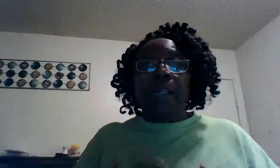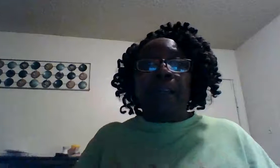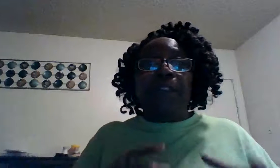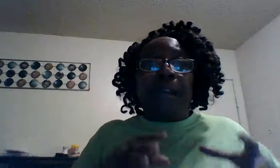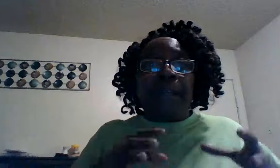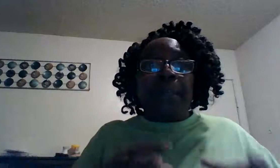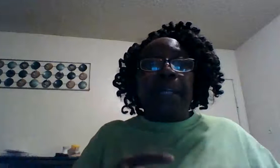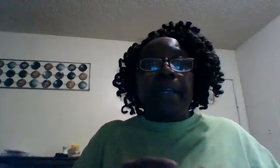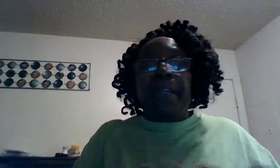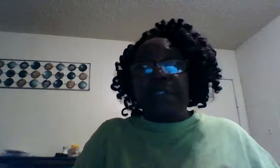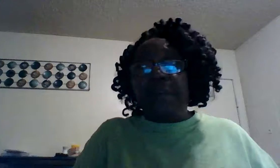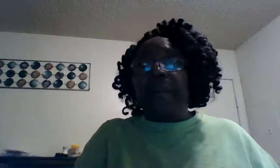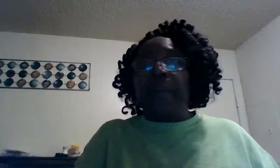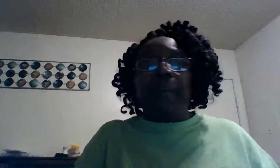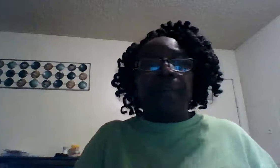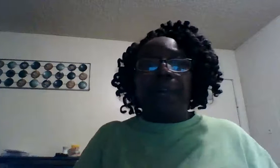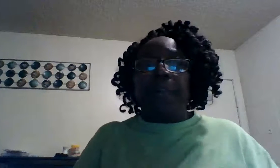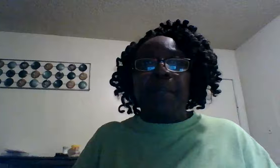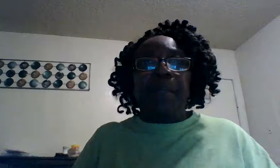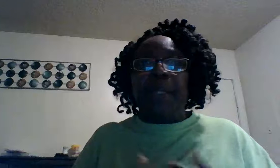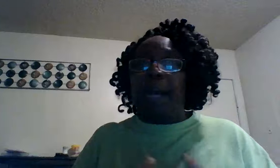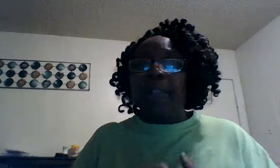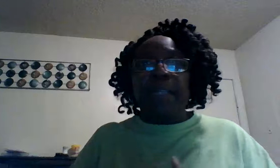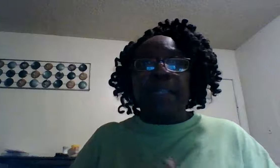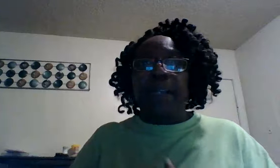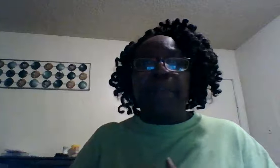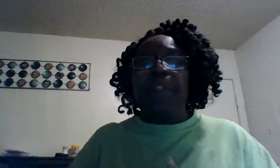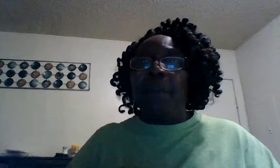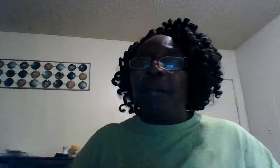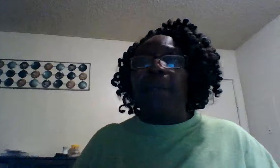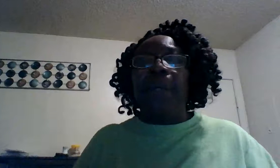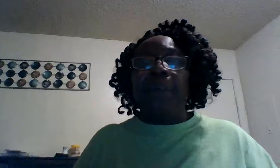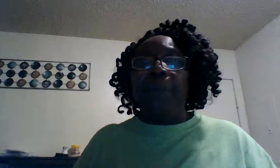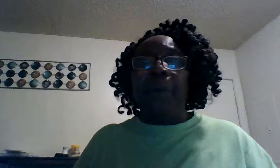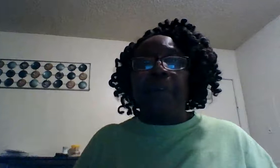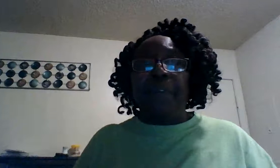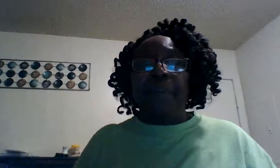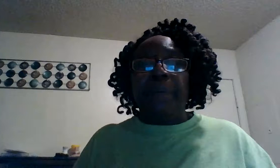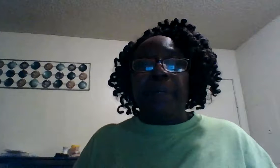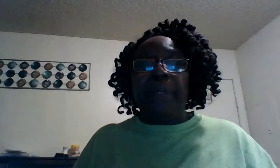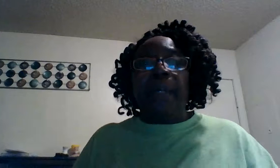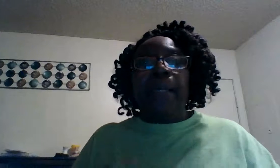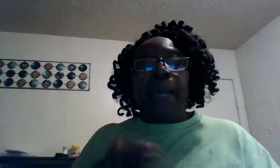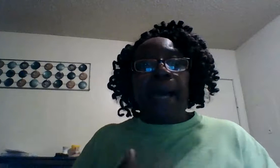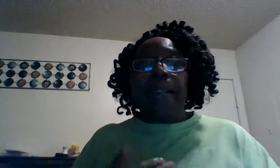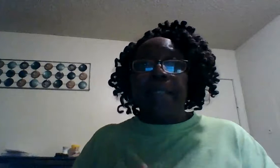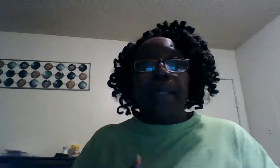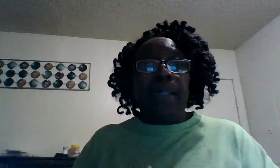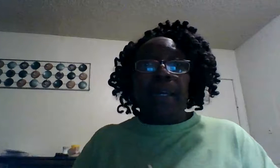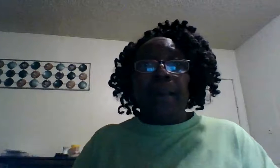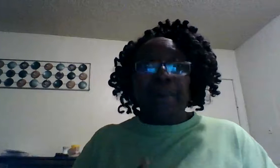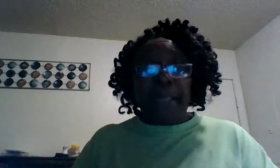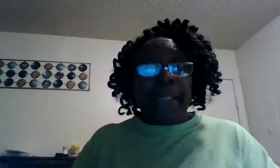love you got to believe because you ain't crying you got to believe god still love me no matter what i'm going through god still love me